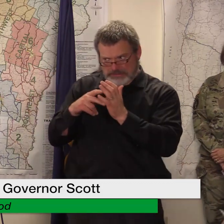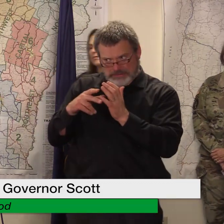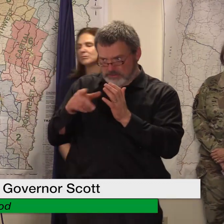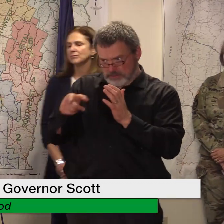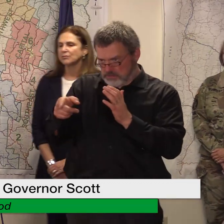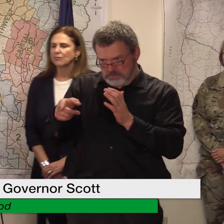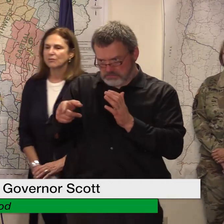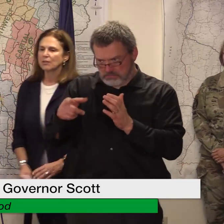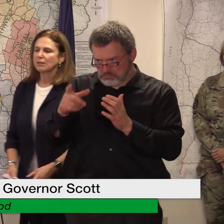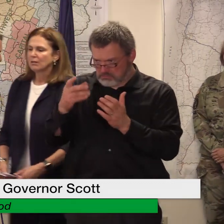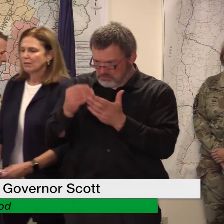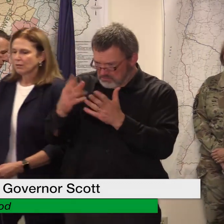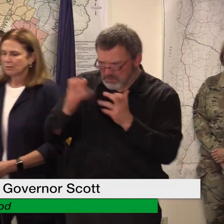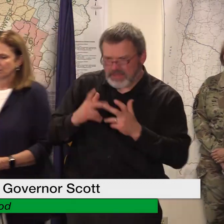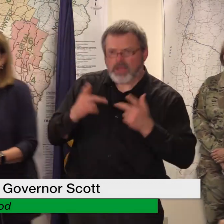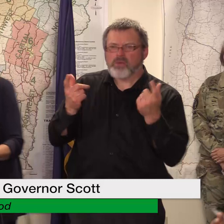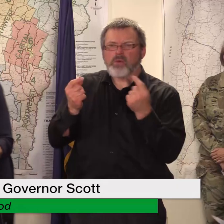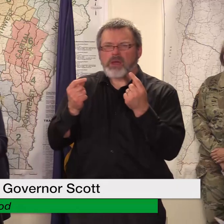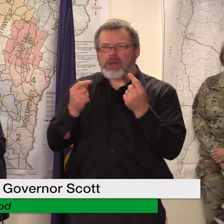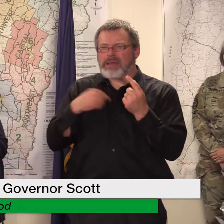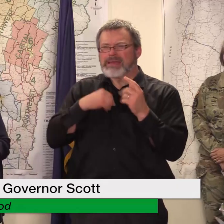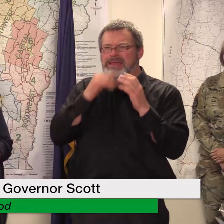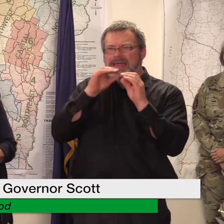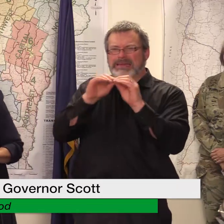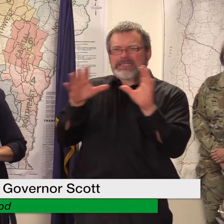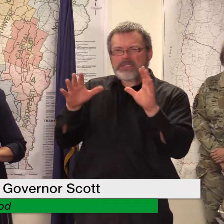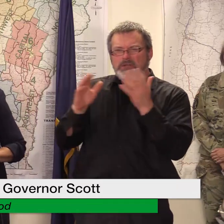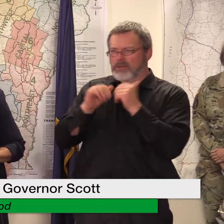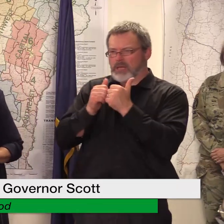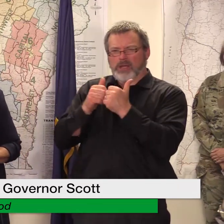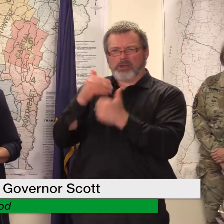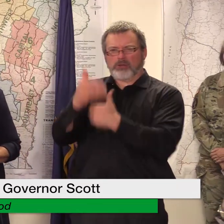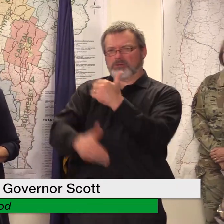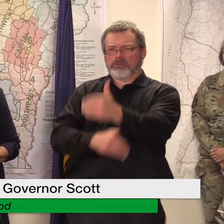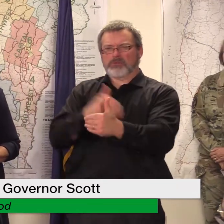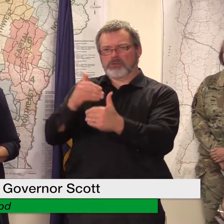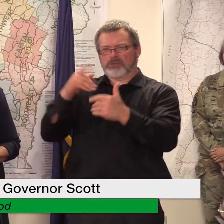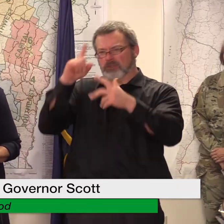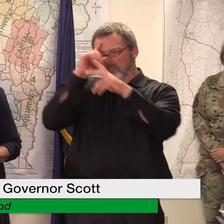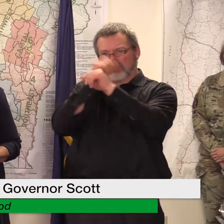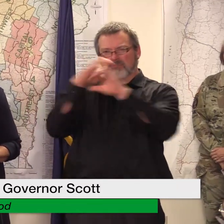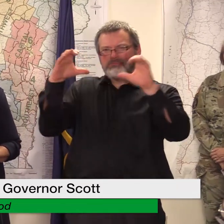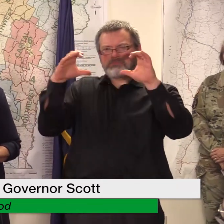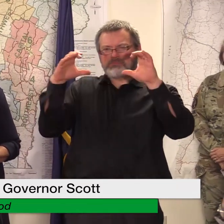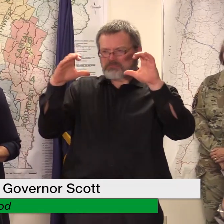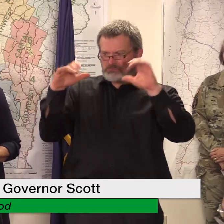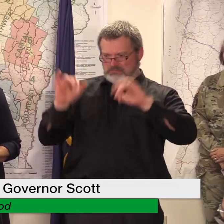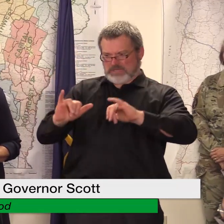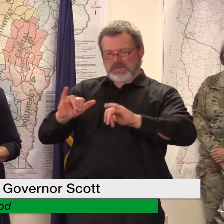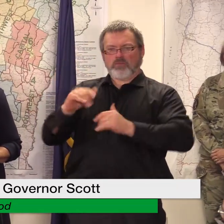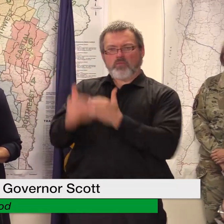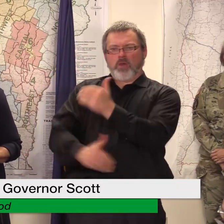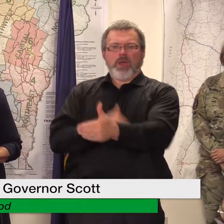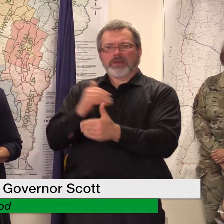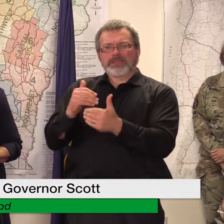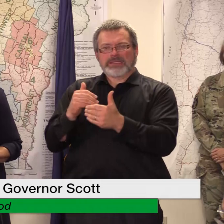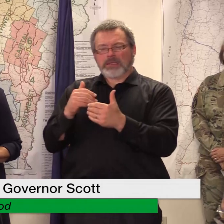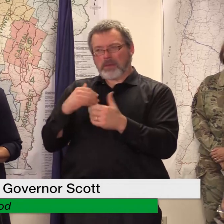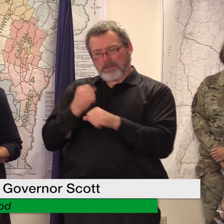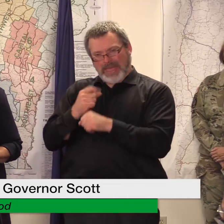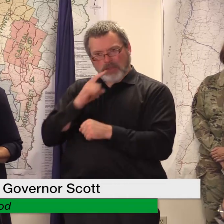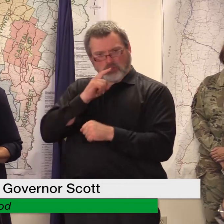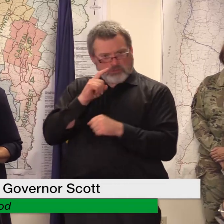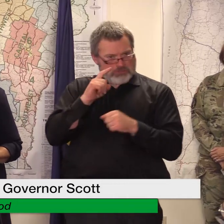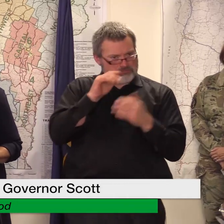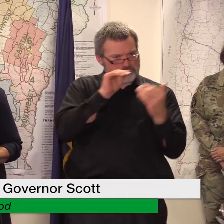how do you anticipate um uh this process working greatly for everyone so someone is